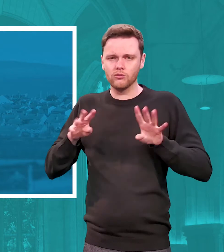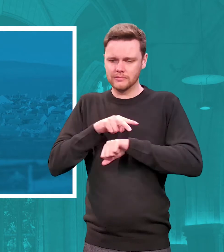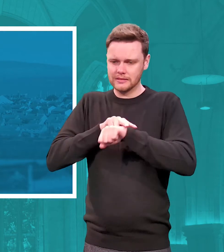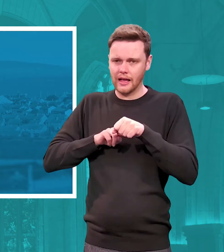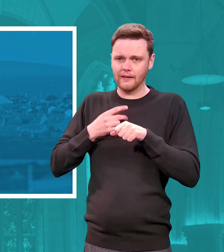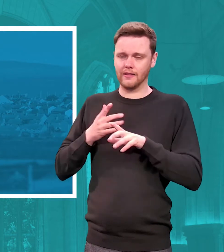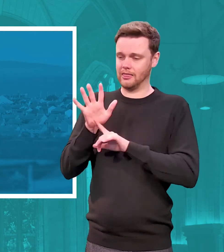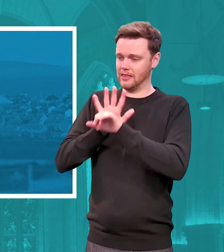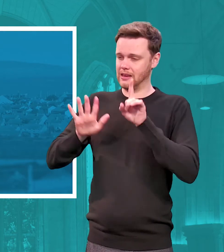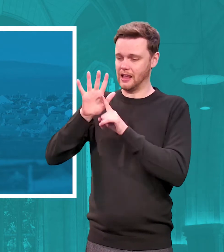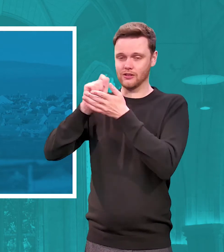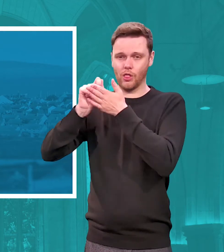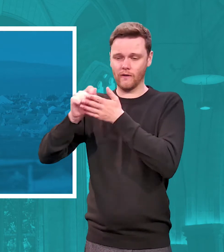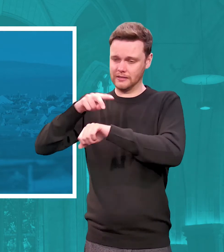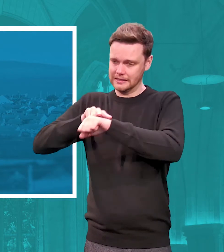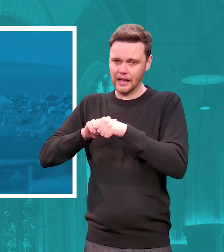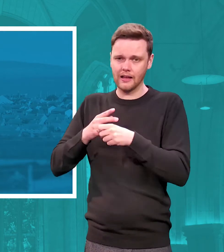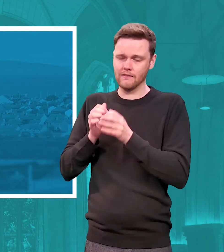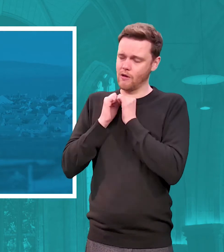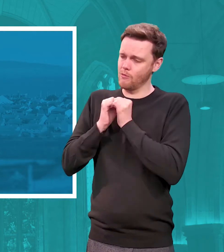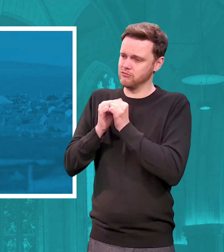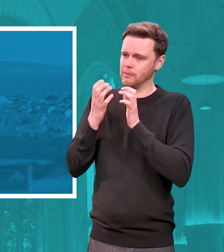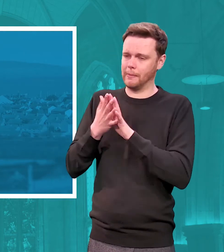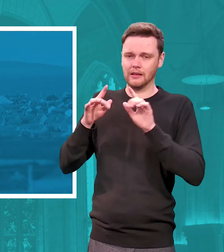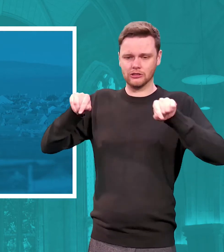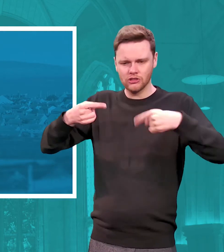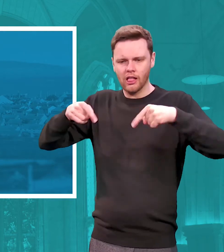offices who are rising to these challenges communities